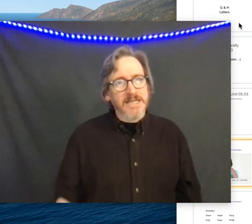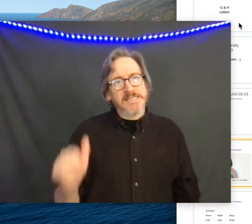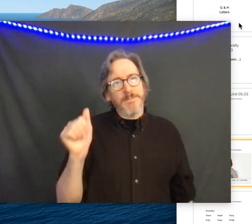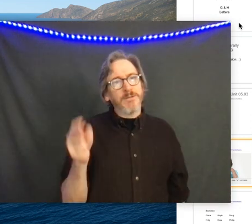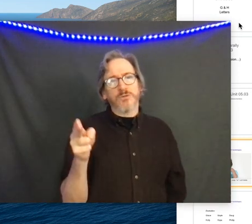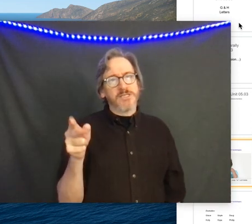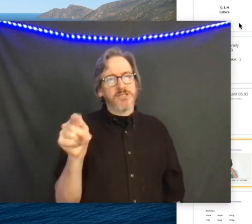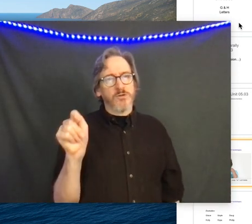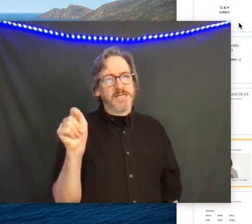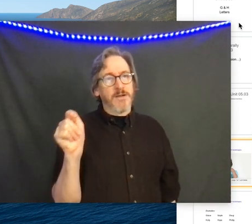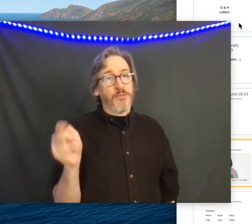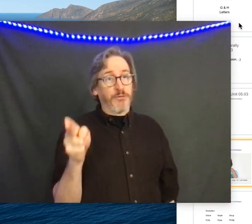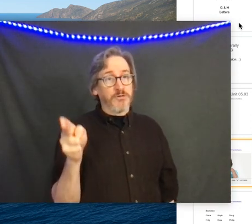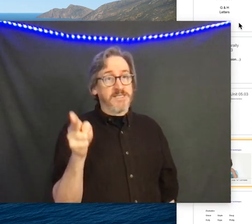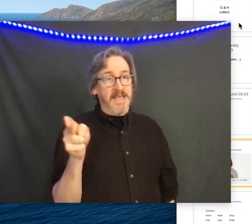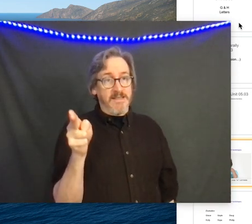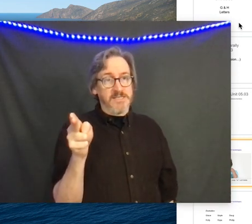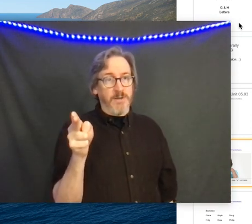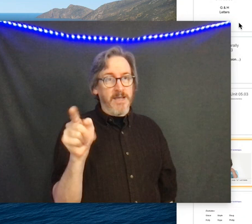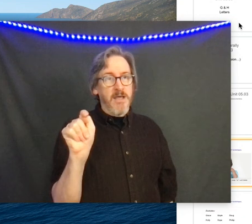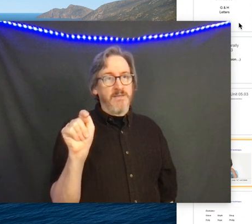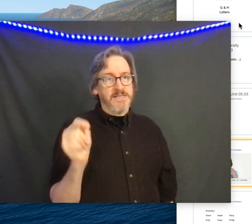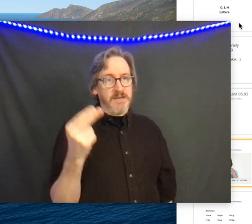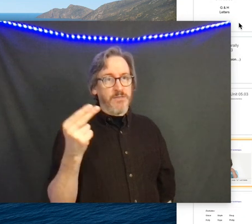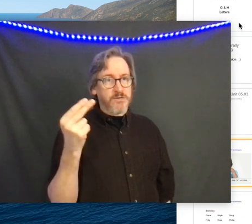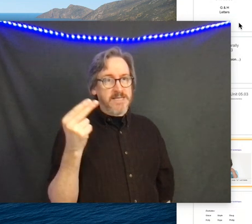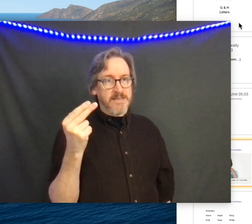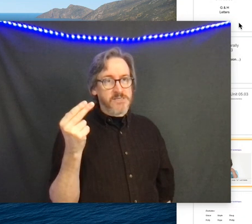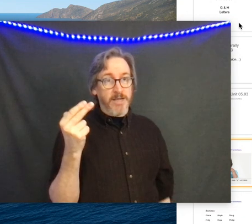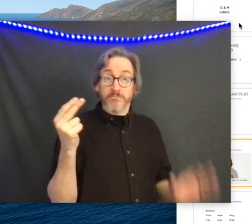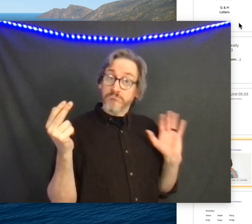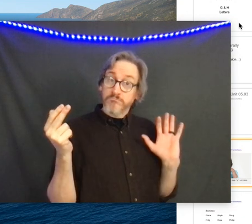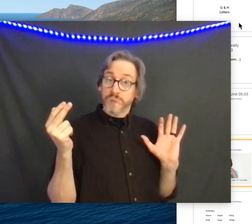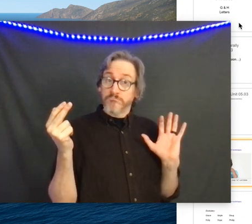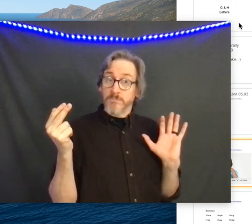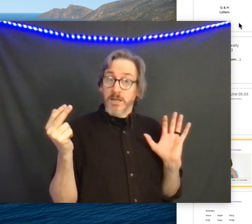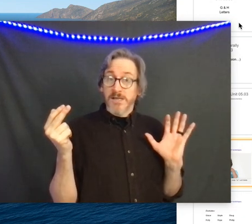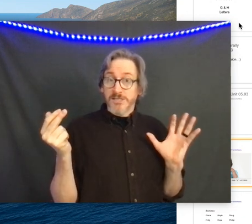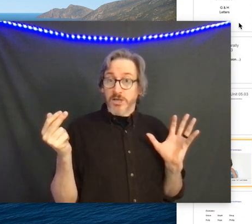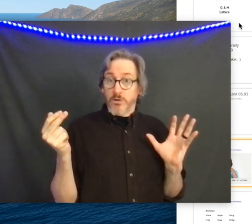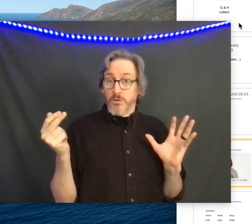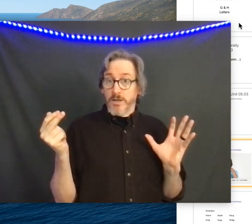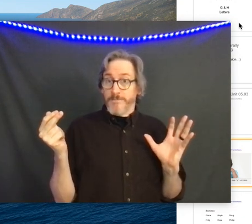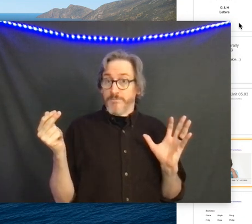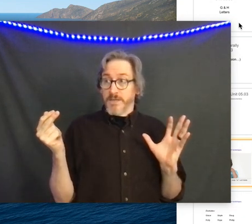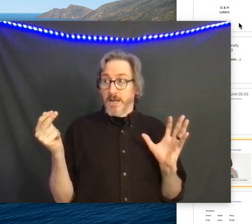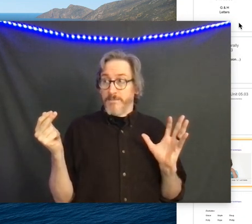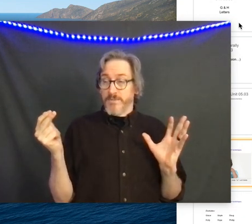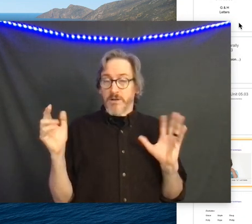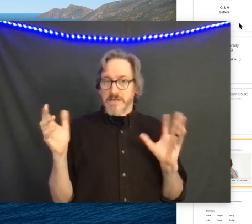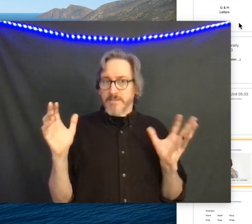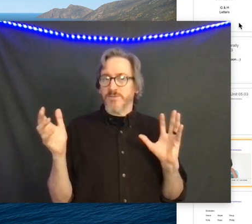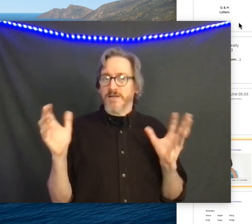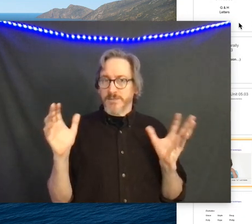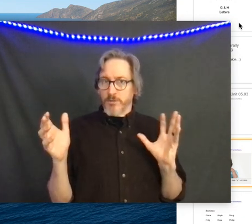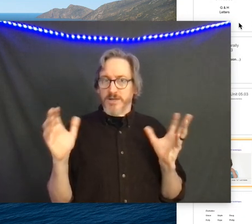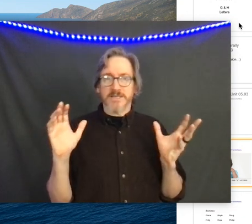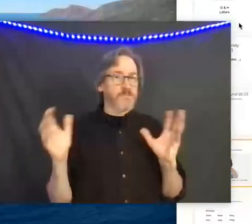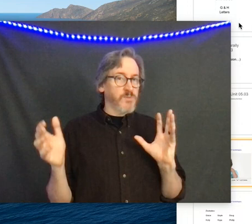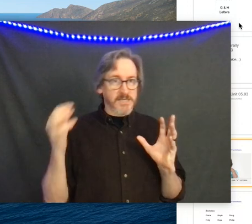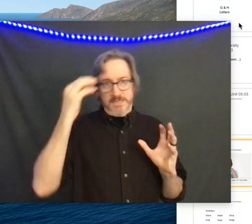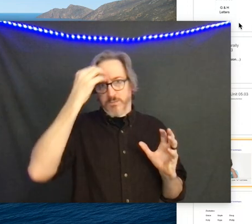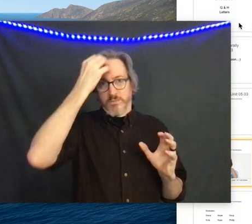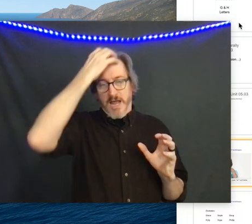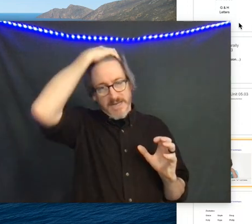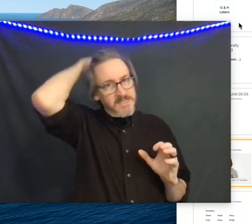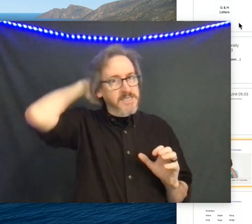that like some people don't don't sign thursday this way they sign thursday this way so um there are times when it's appropriate and